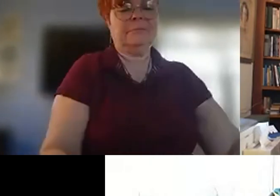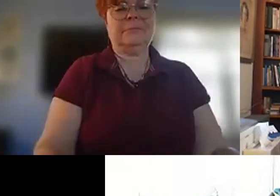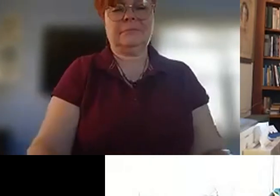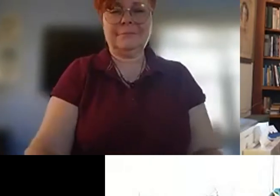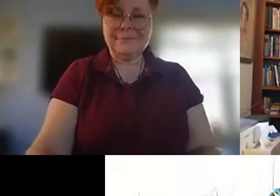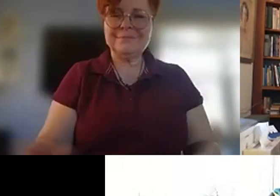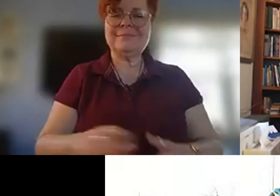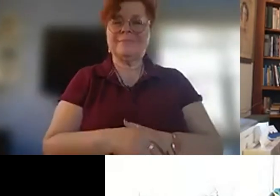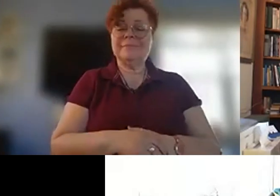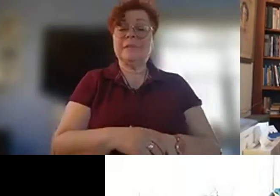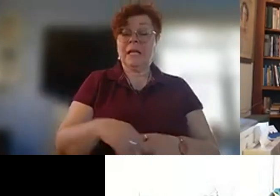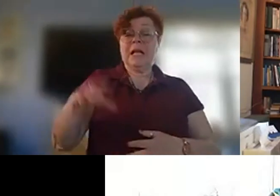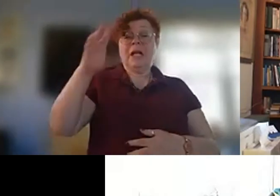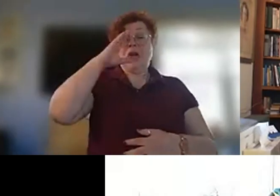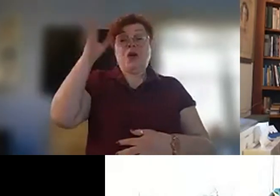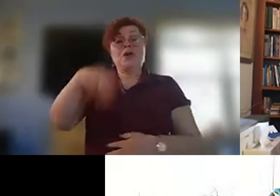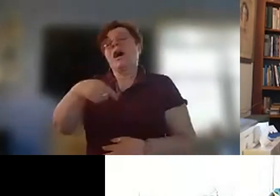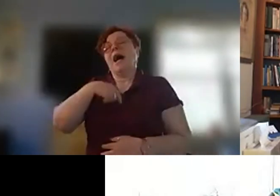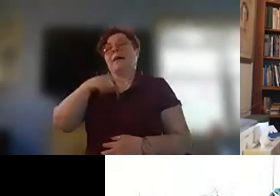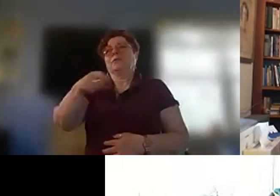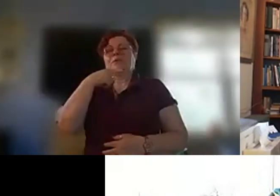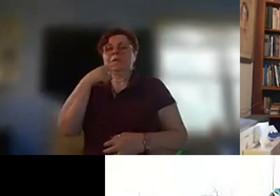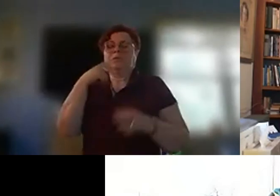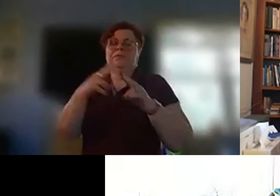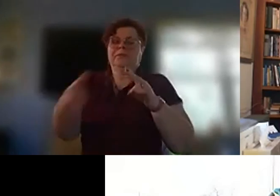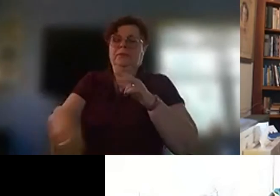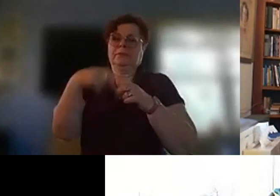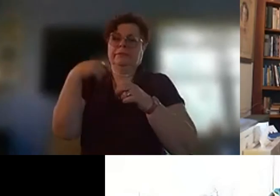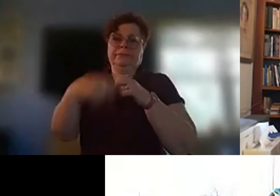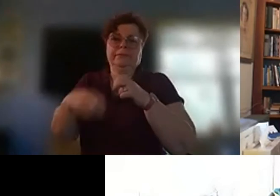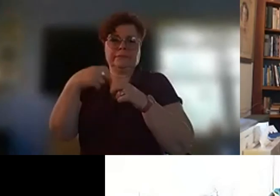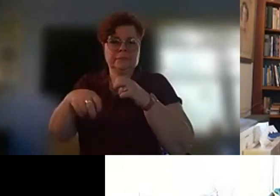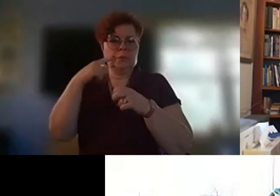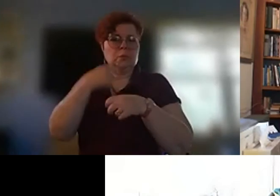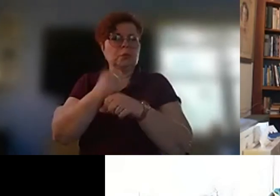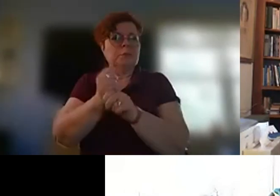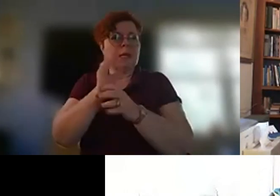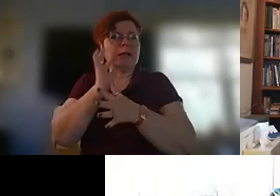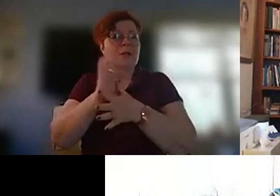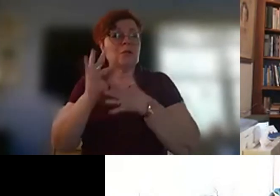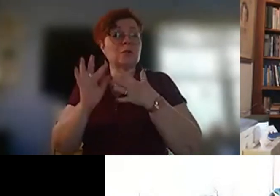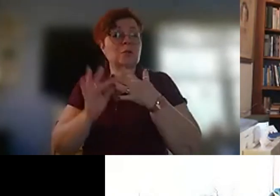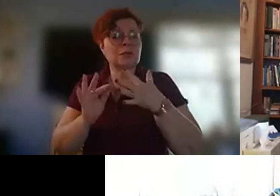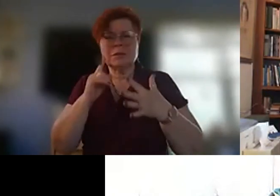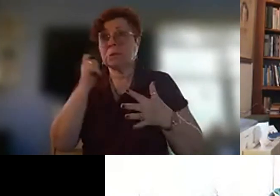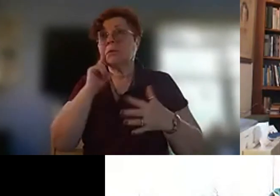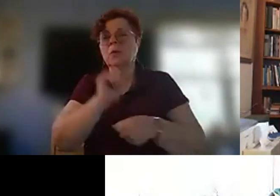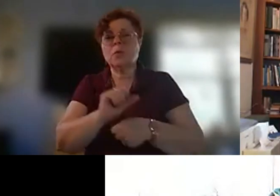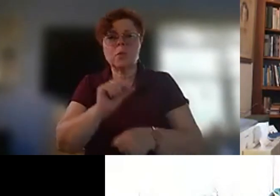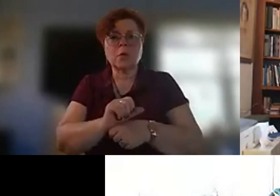well you know i also have to say that it was very difficult to make these choices because the work there was so